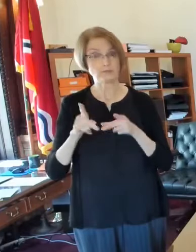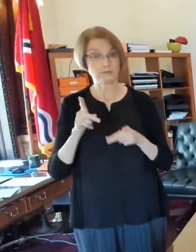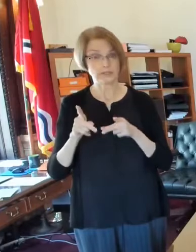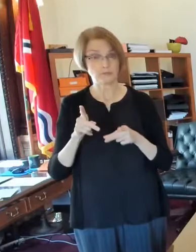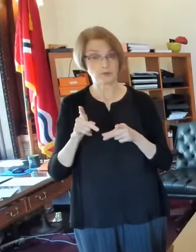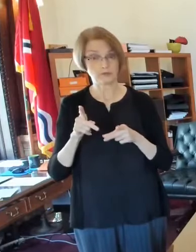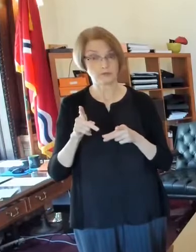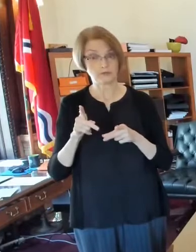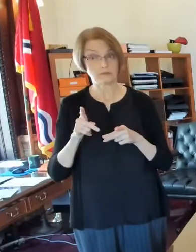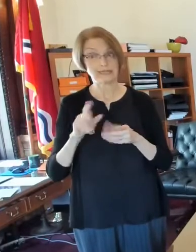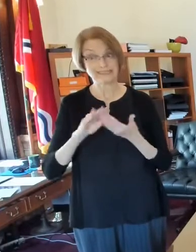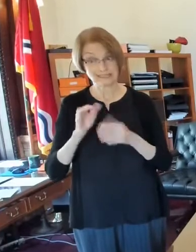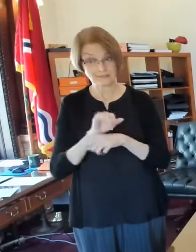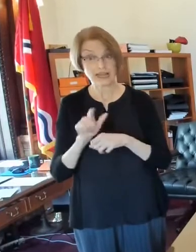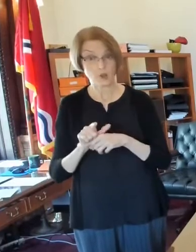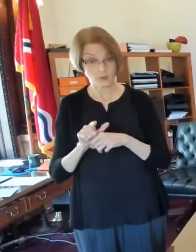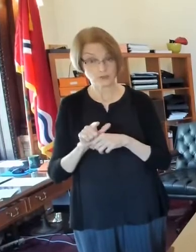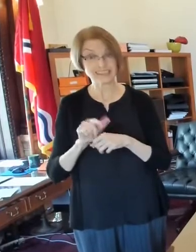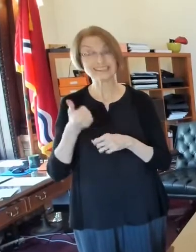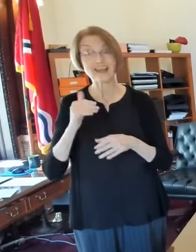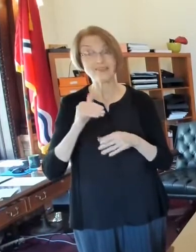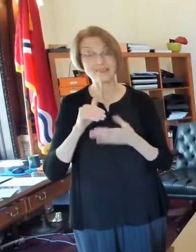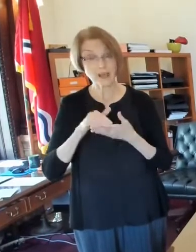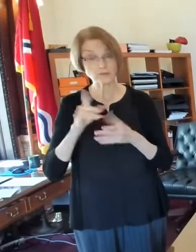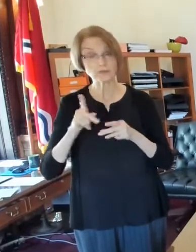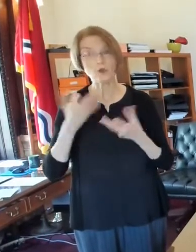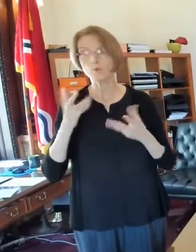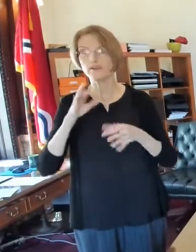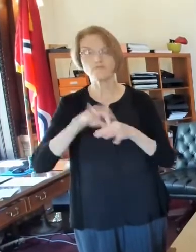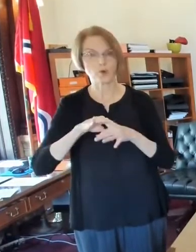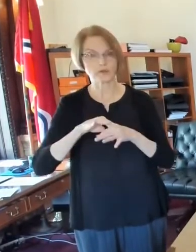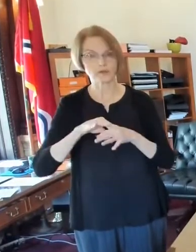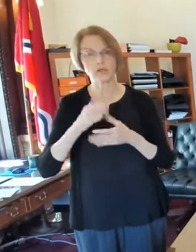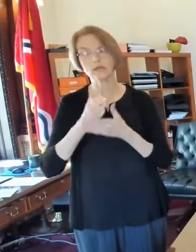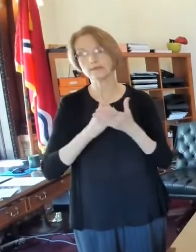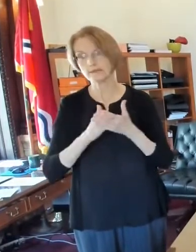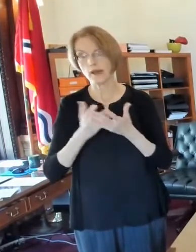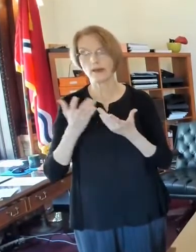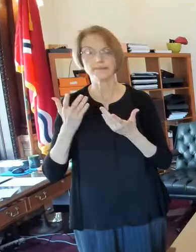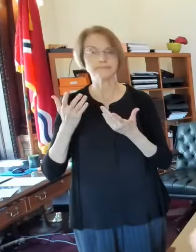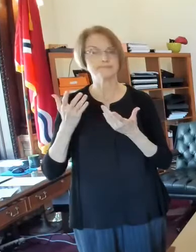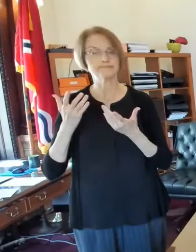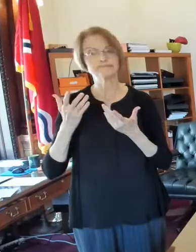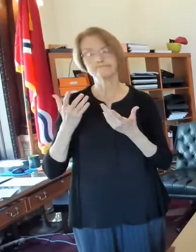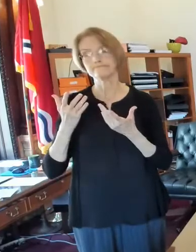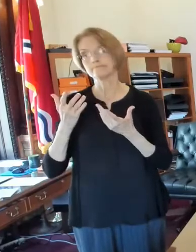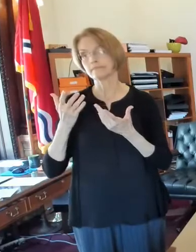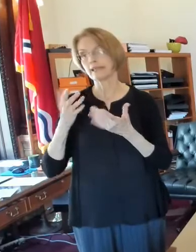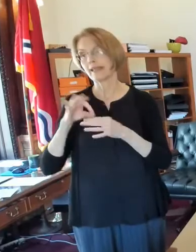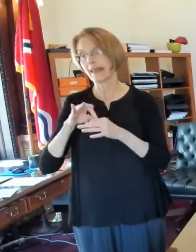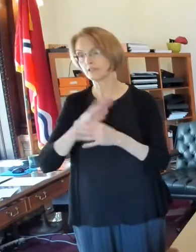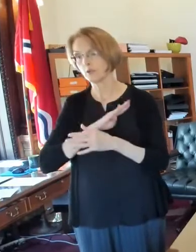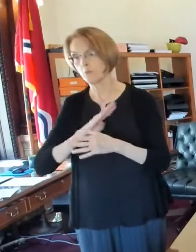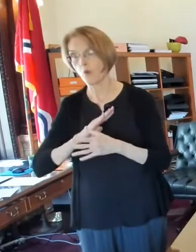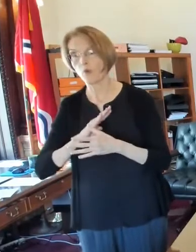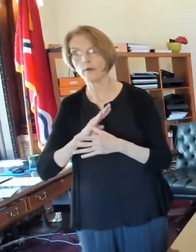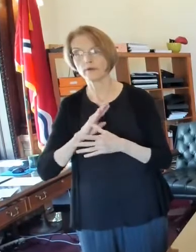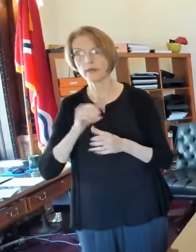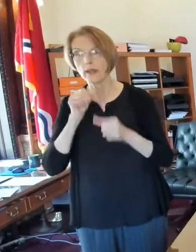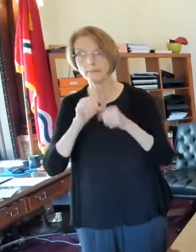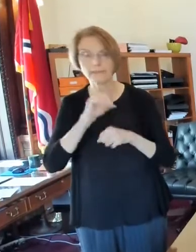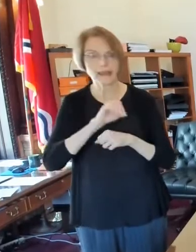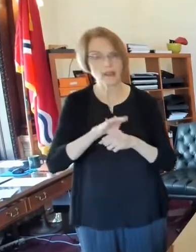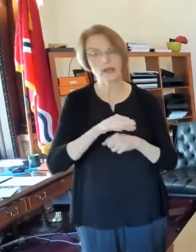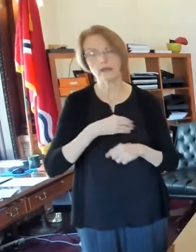in the city of St. Louis who have already voted. Some voted remotely, some voted with mail in or, or mail in